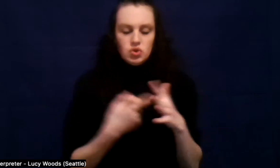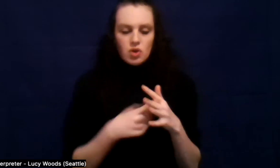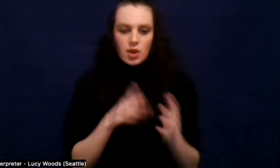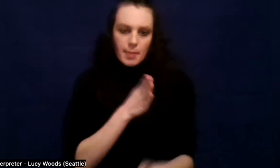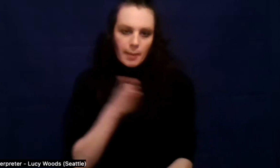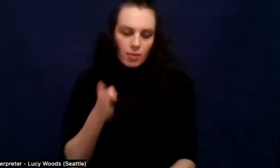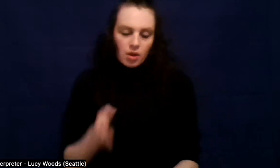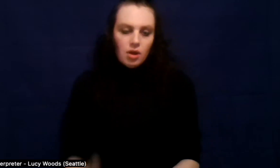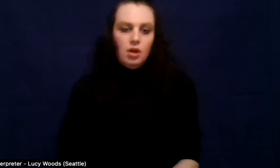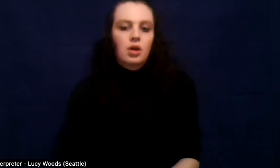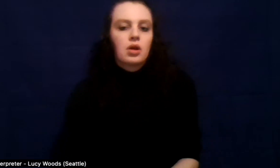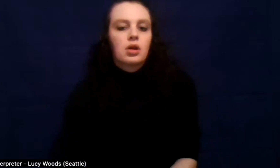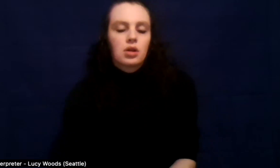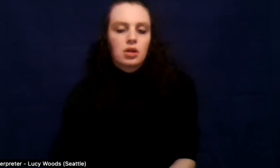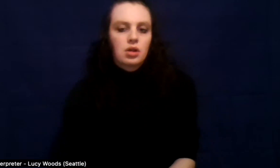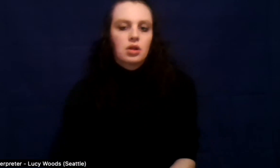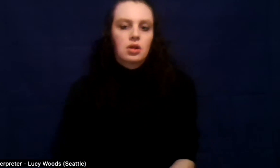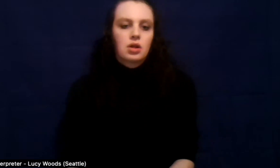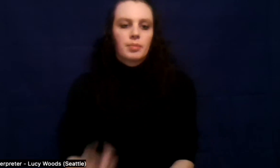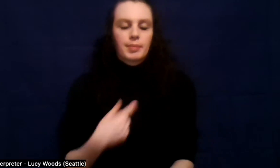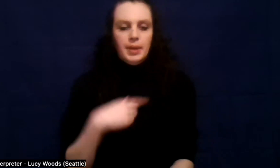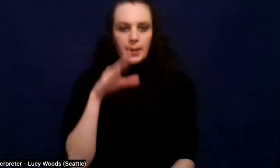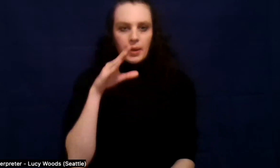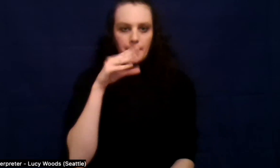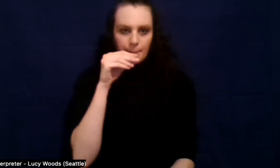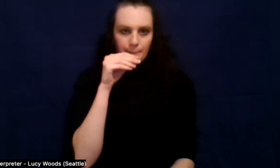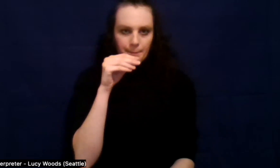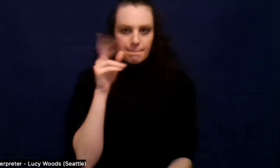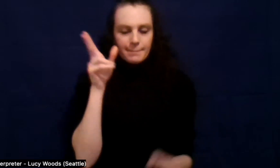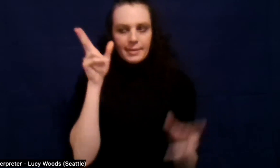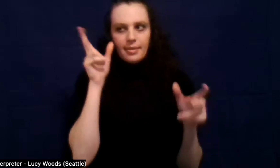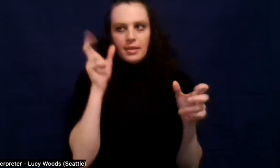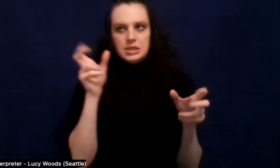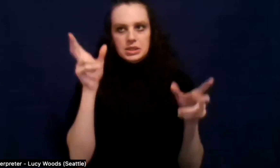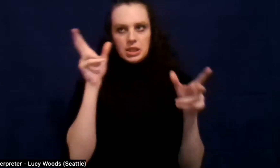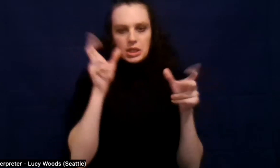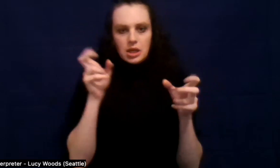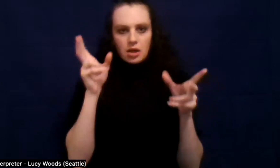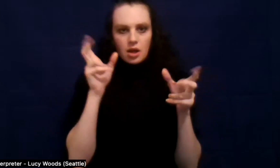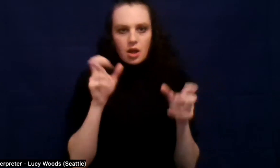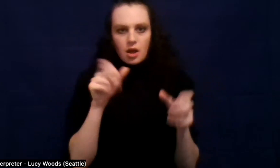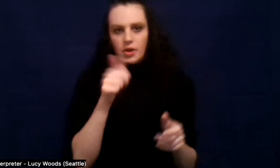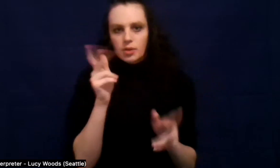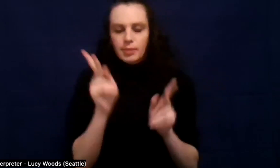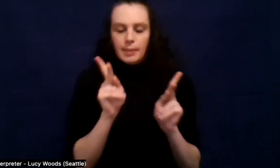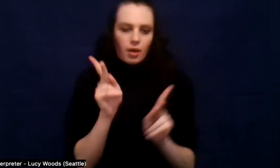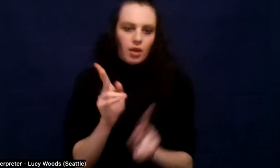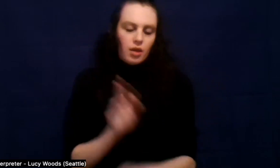shut my mouth long enough to listen and hear what people were telling me to do.